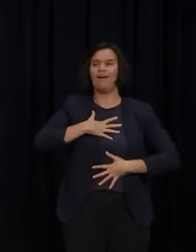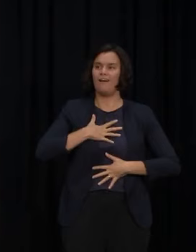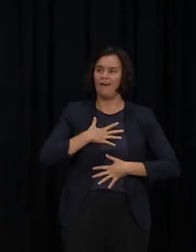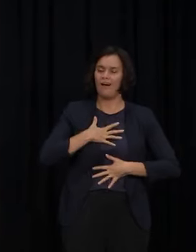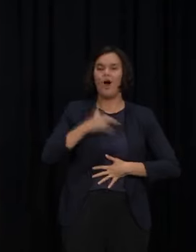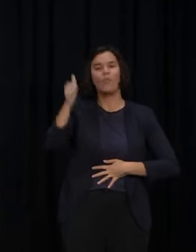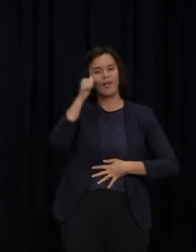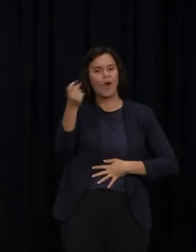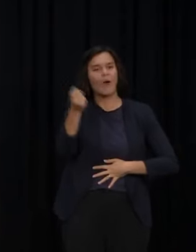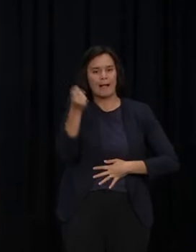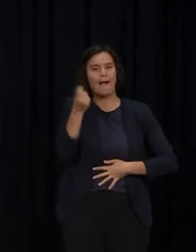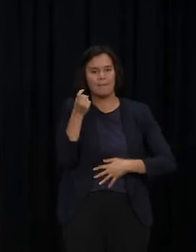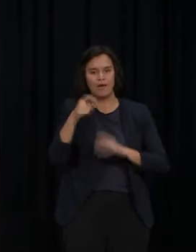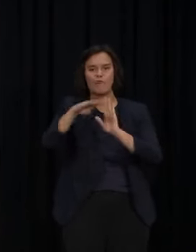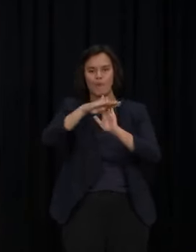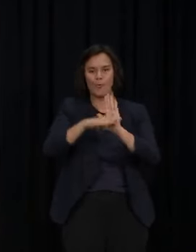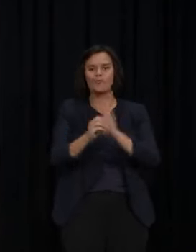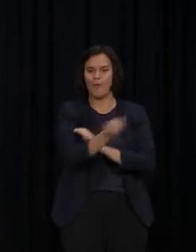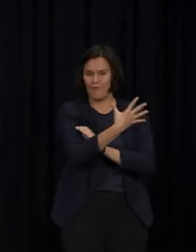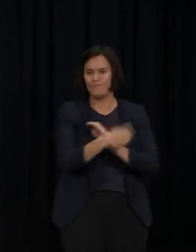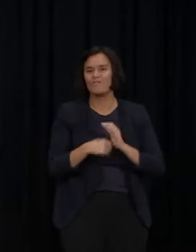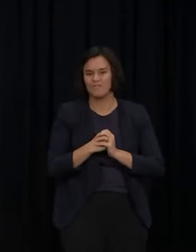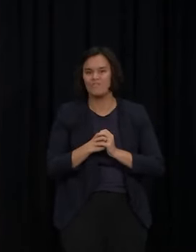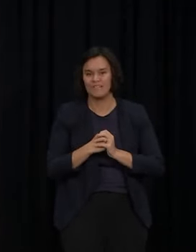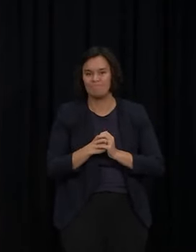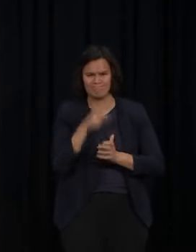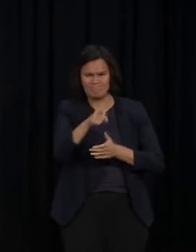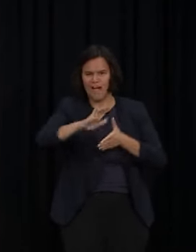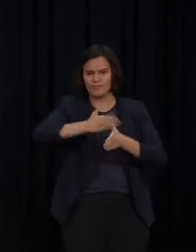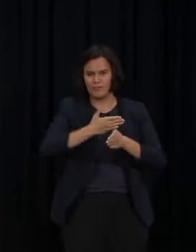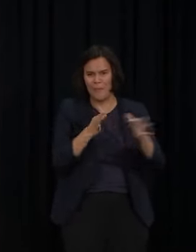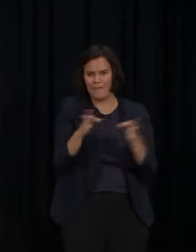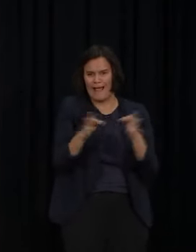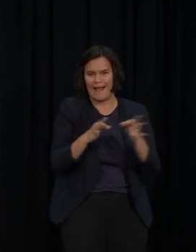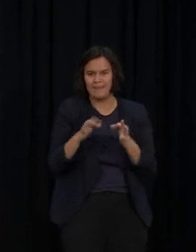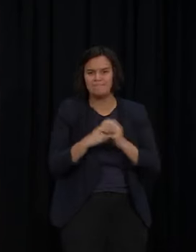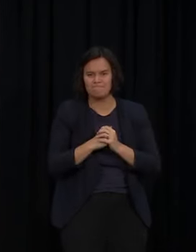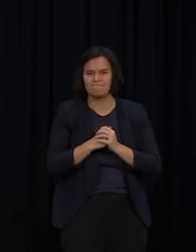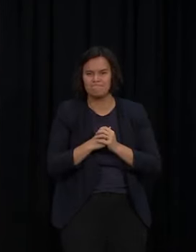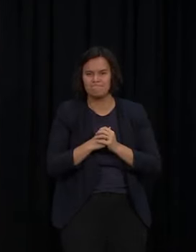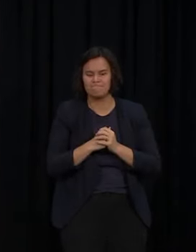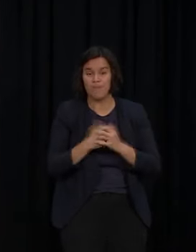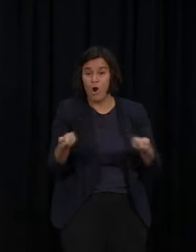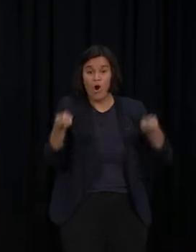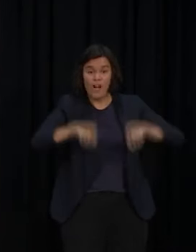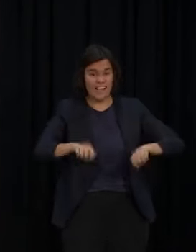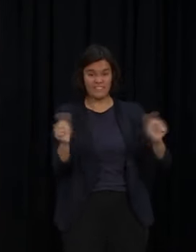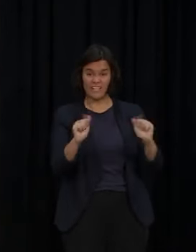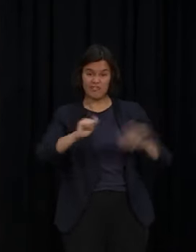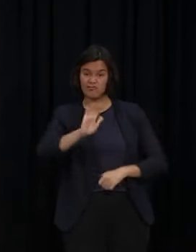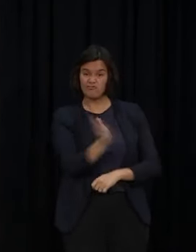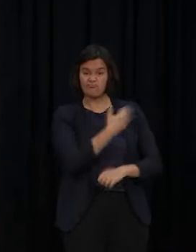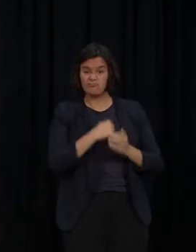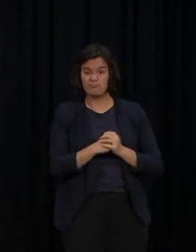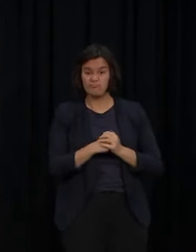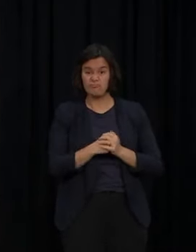near because that has always been the course we have charted. We've stopped using lockdowns. Our borders reopened to Kiwis in